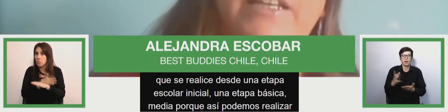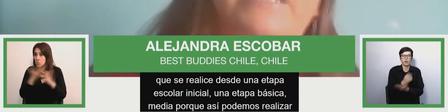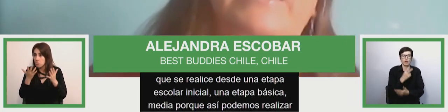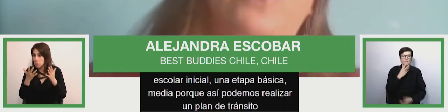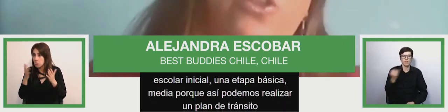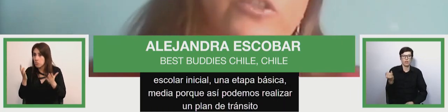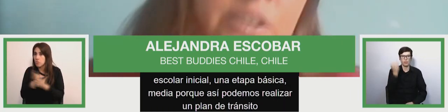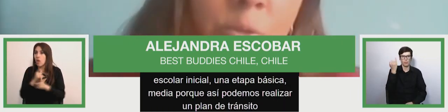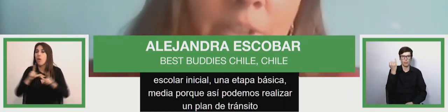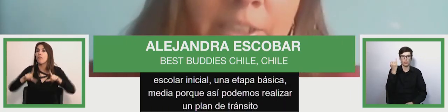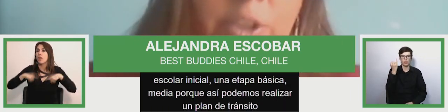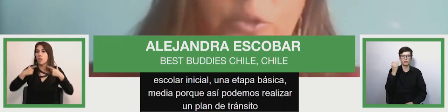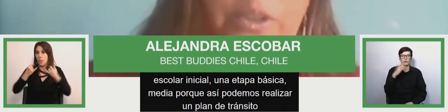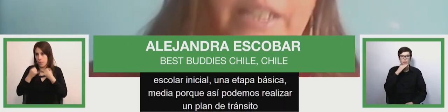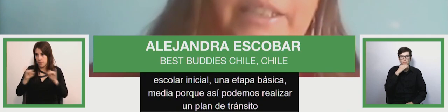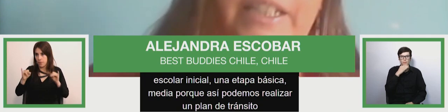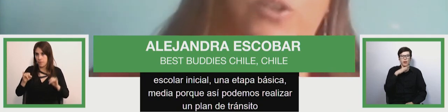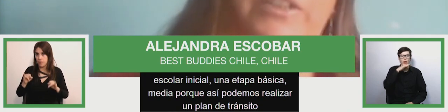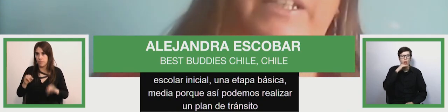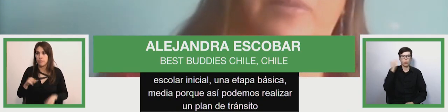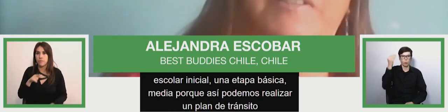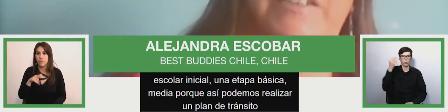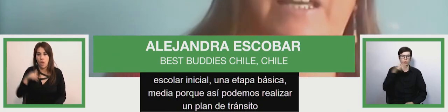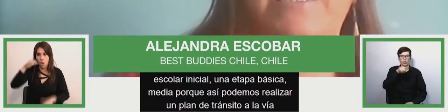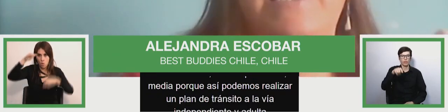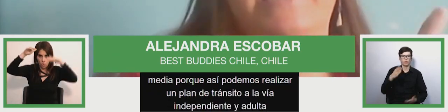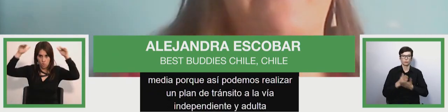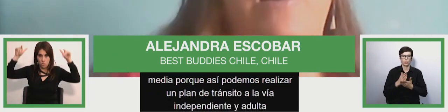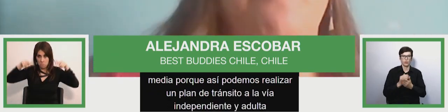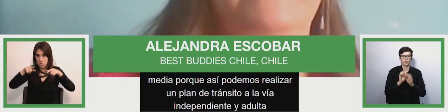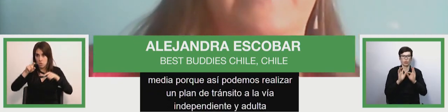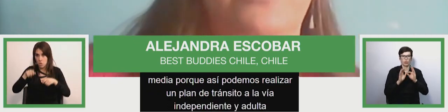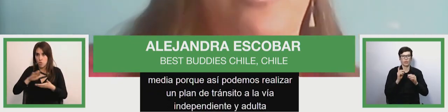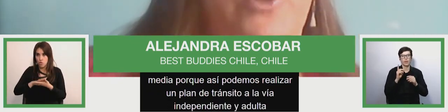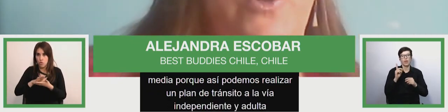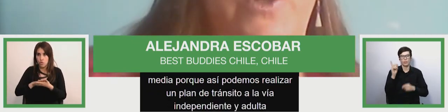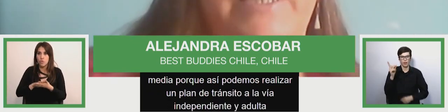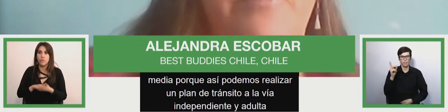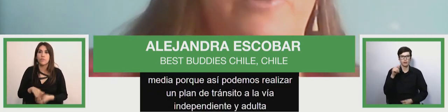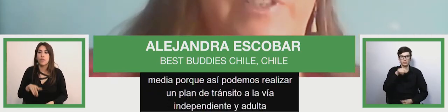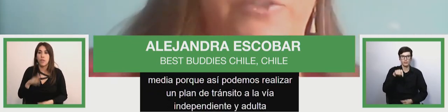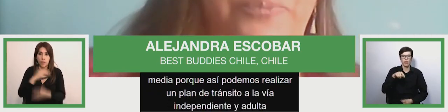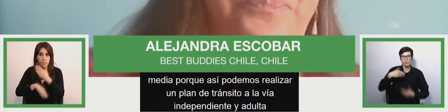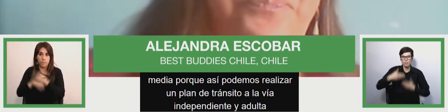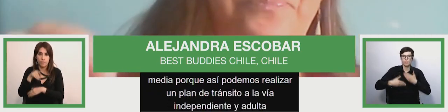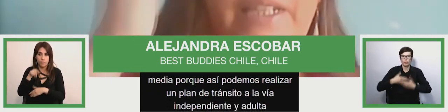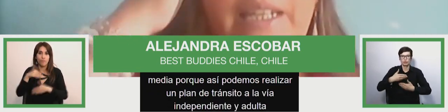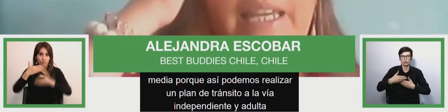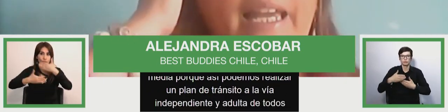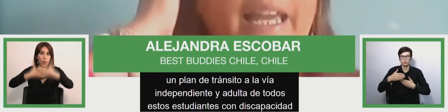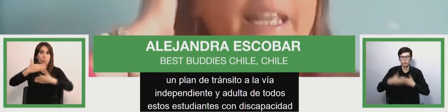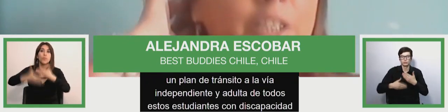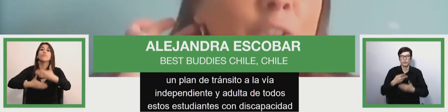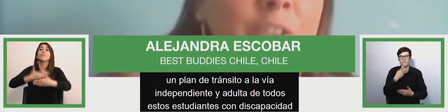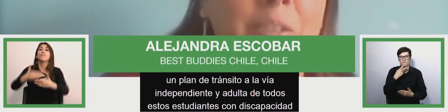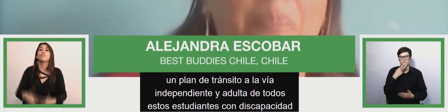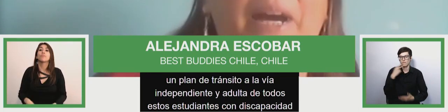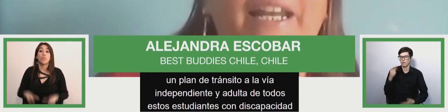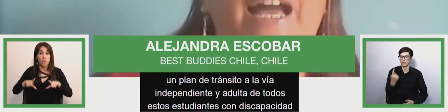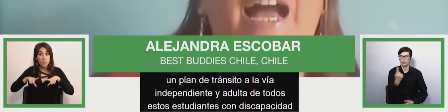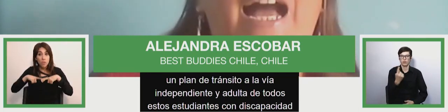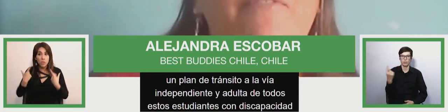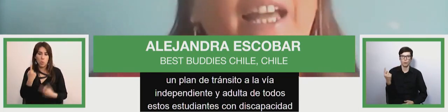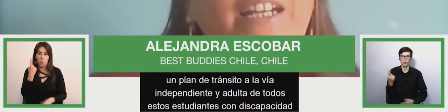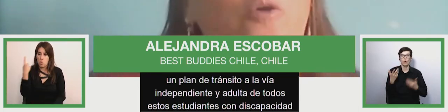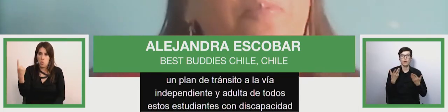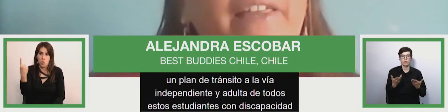to independent and adult life we all the people who have disabilities having gone through a whole of this process so